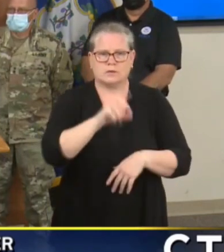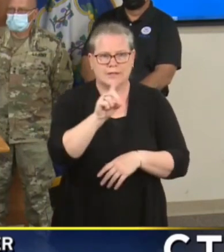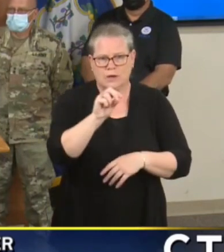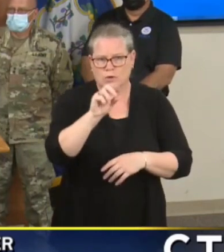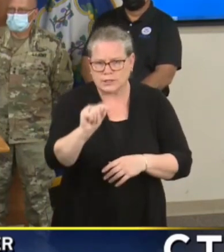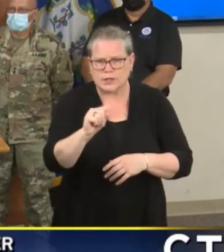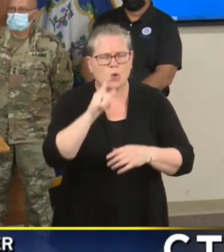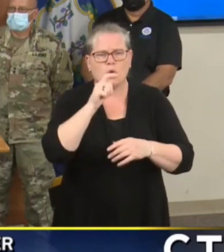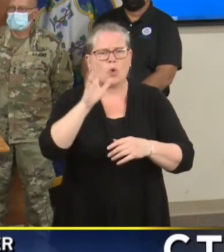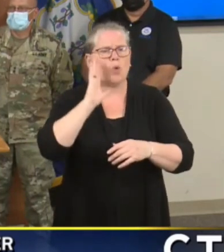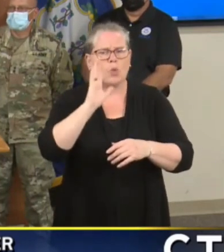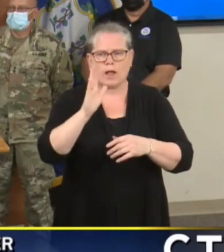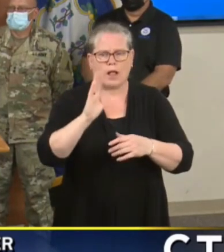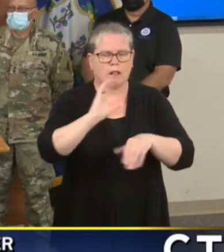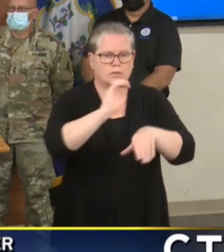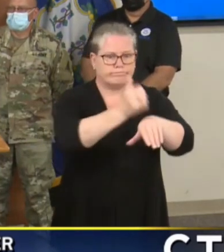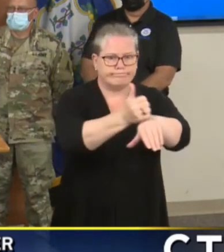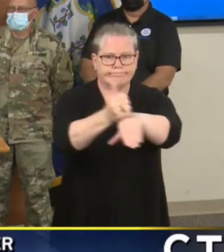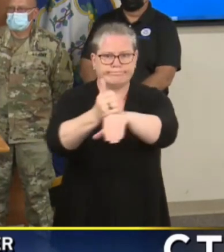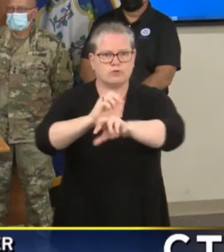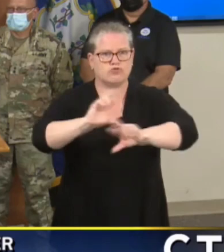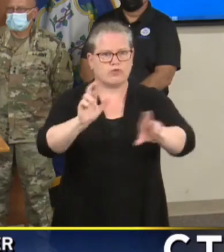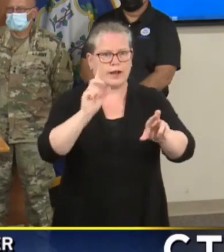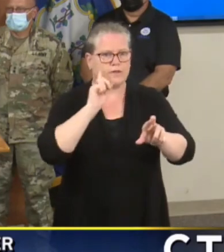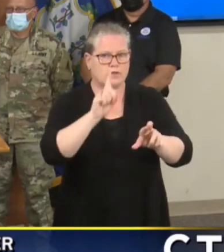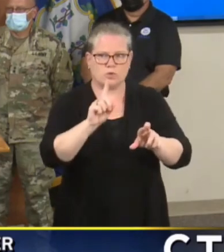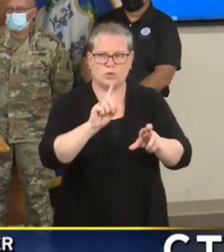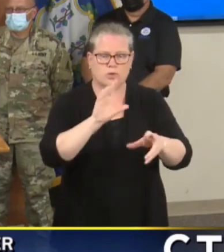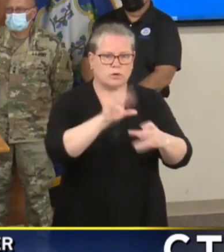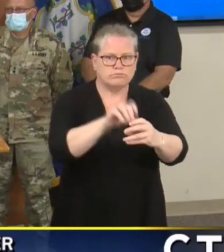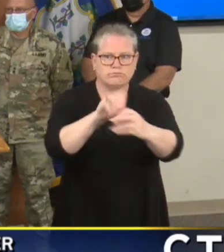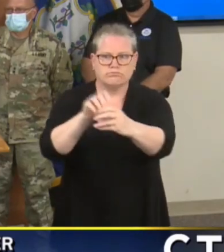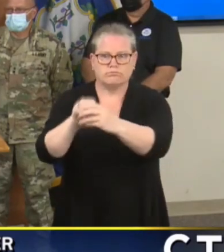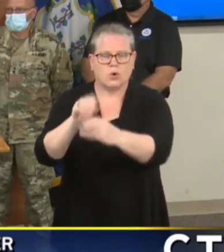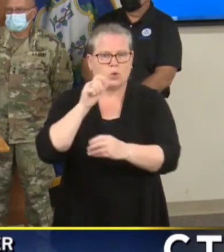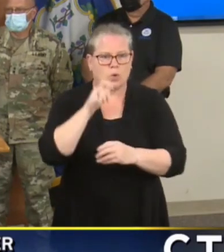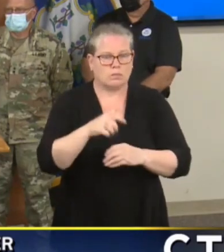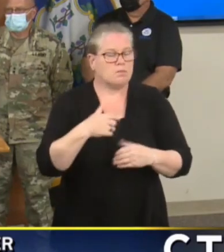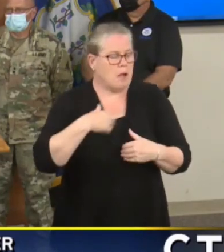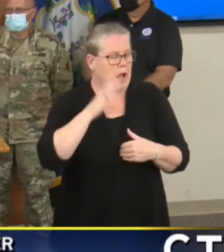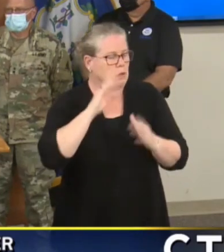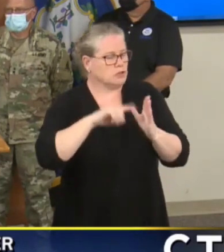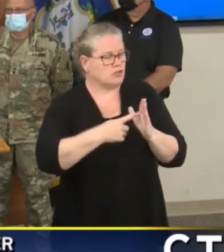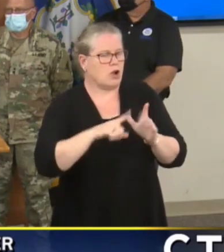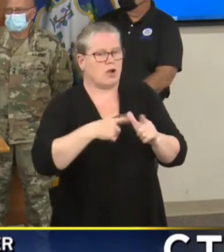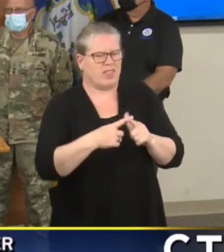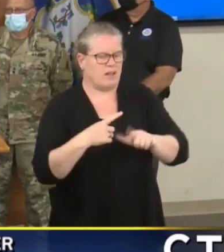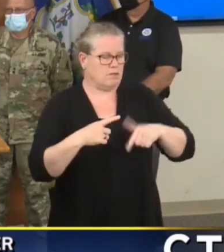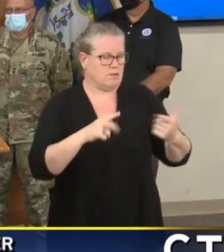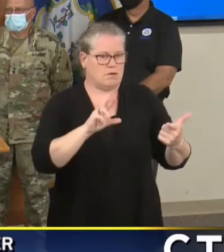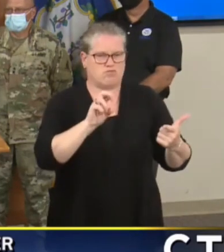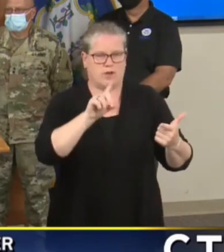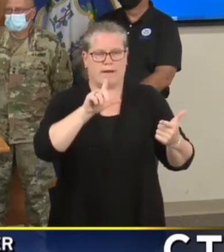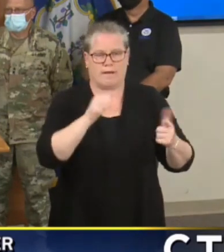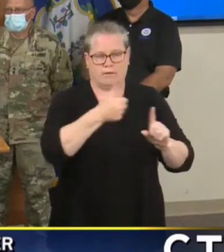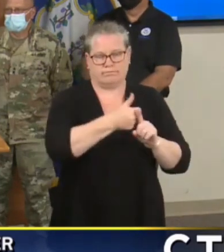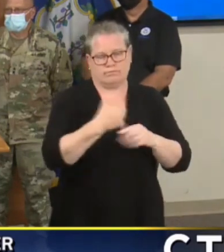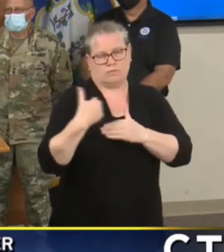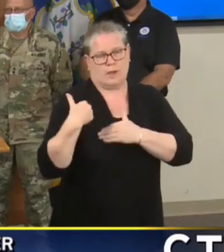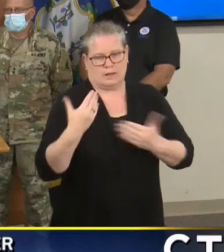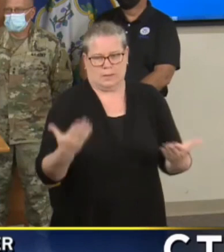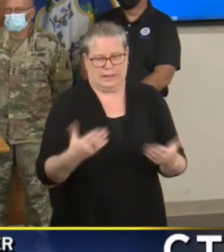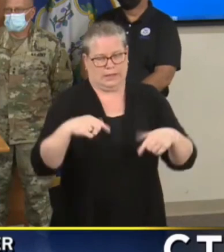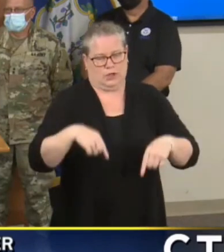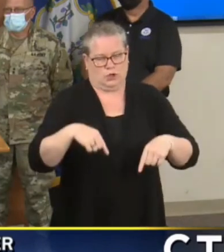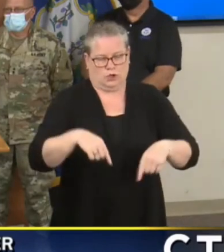Can you elaborate a little bit on their roles during the storm? Yeah I'll start and then I'd like to hand it over to Brenda who's really been overseeing things here inside the center.